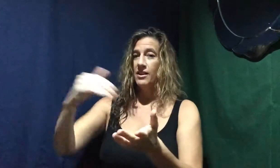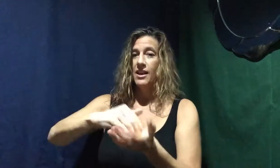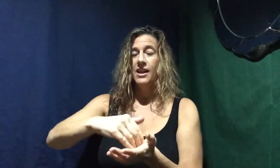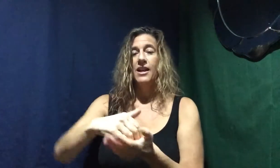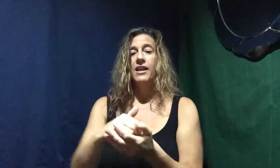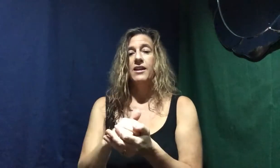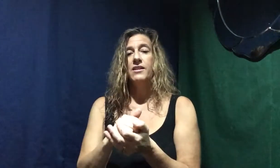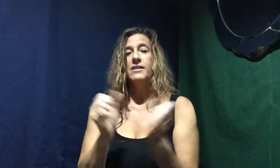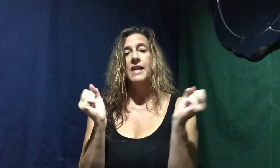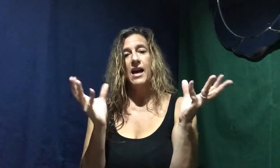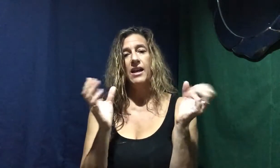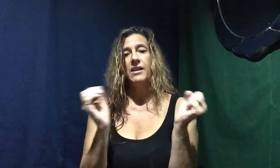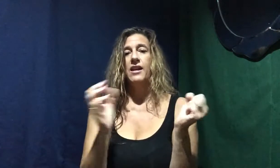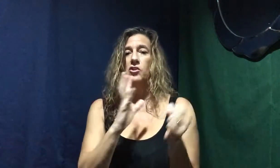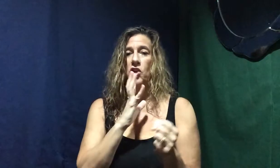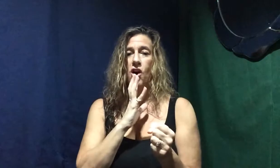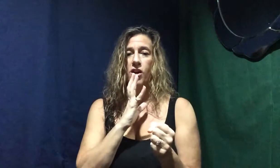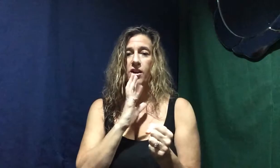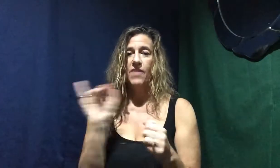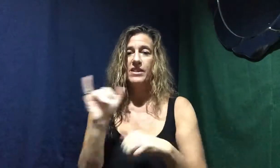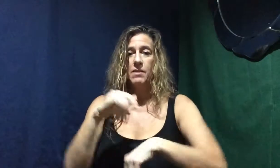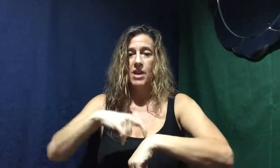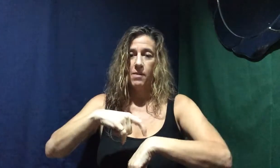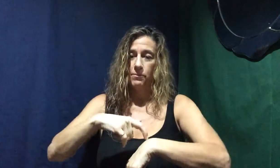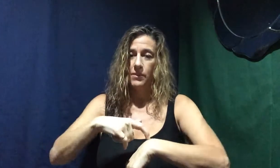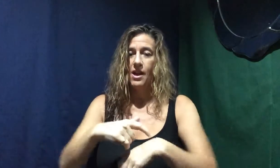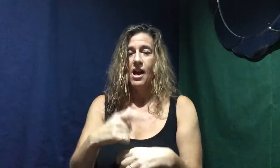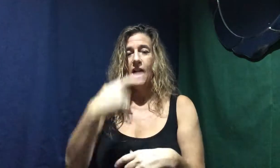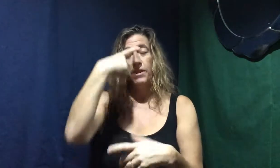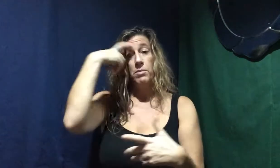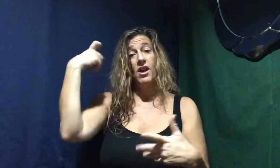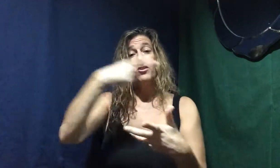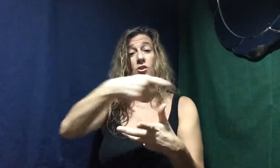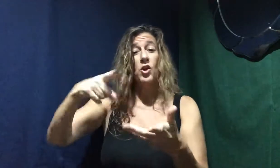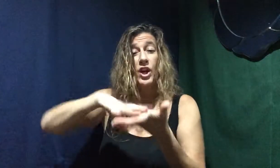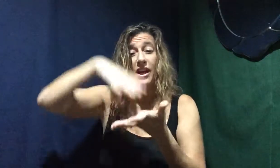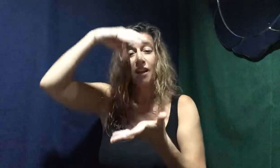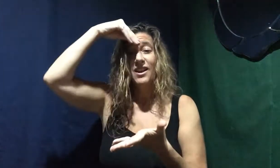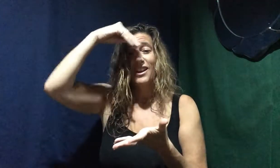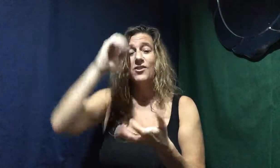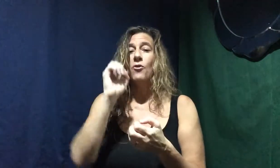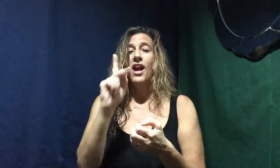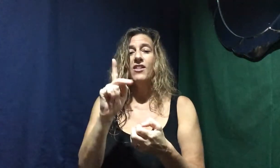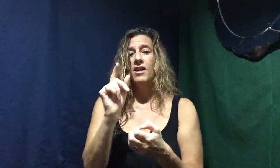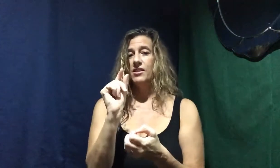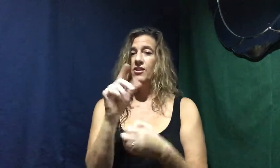and sign and talk at the same time. I think because you're learning it's okay that it's a little